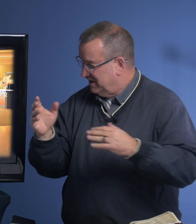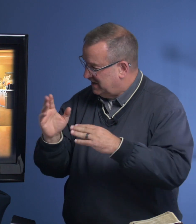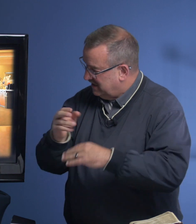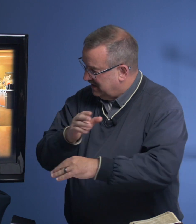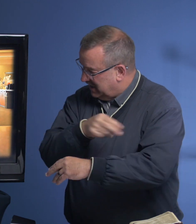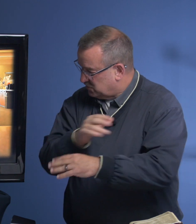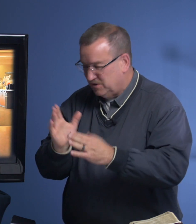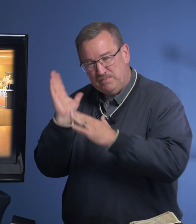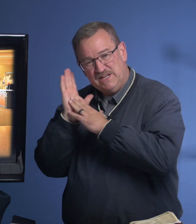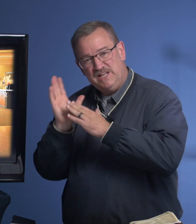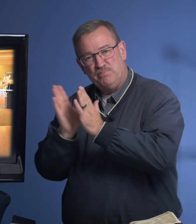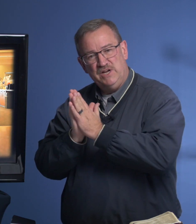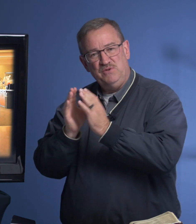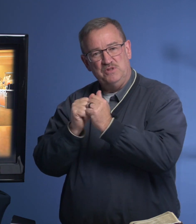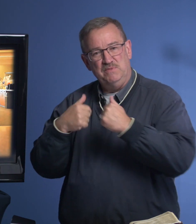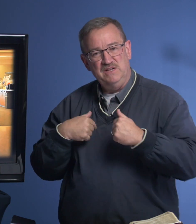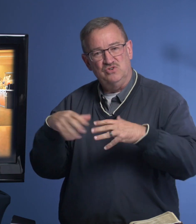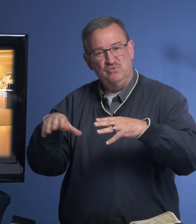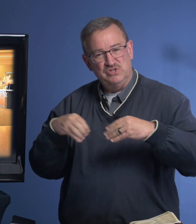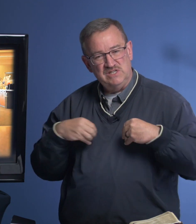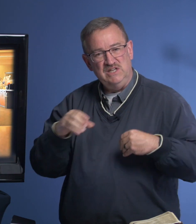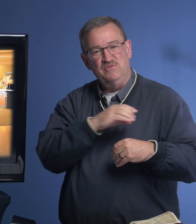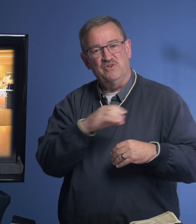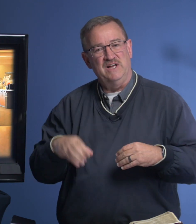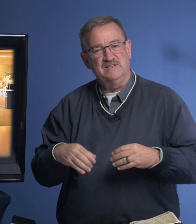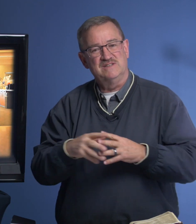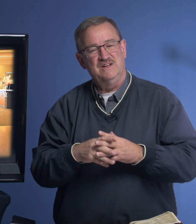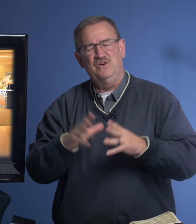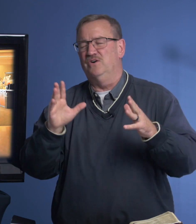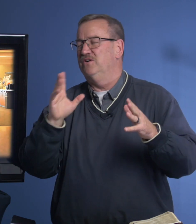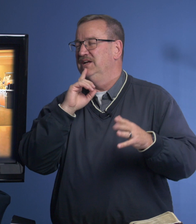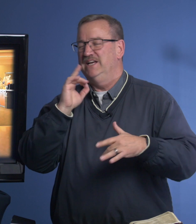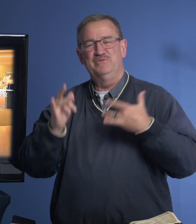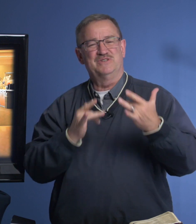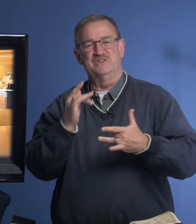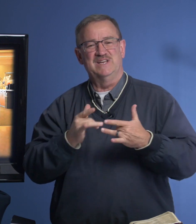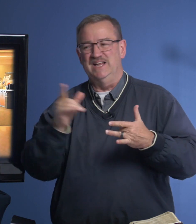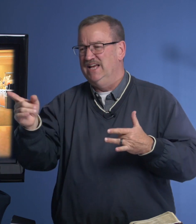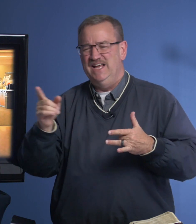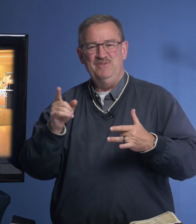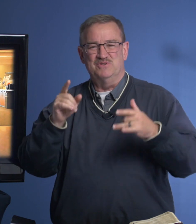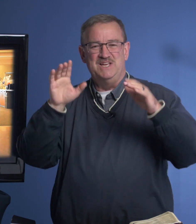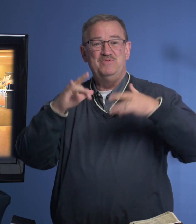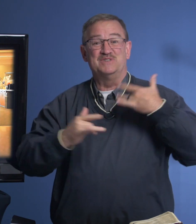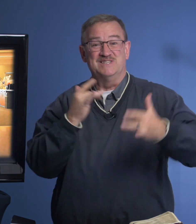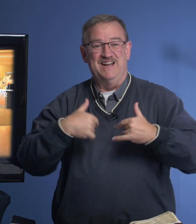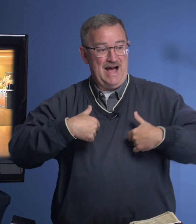in a hospital bed, he prayed with me to receive Christ. Oh, it was so exciting. He was excited. I